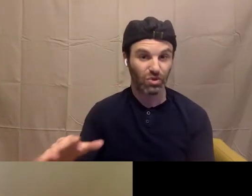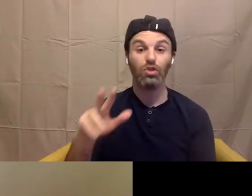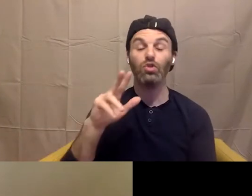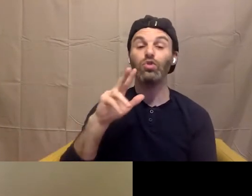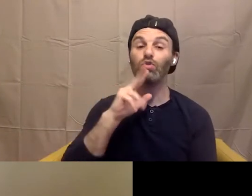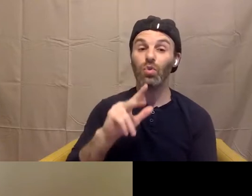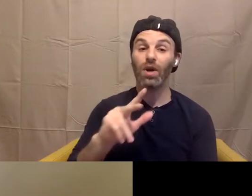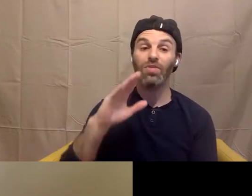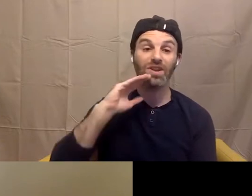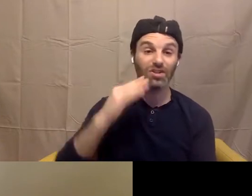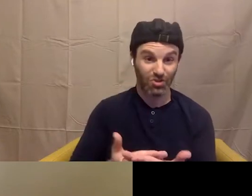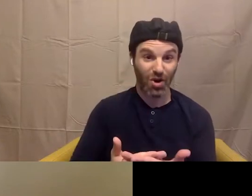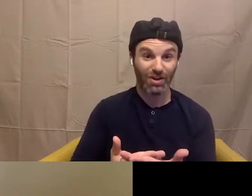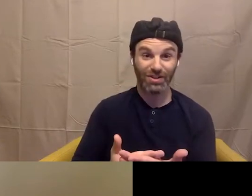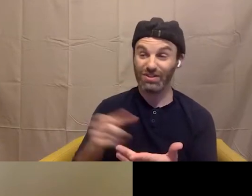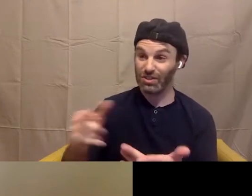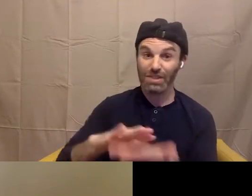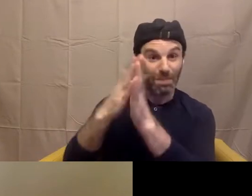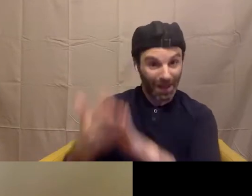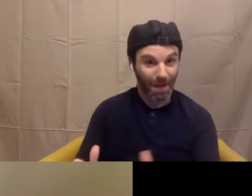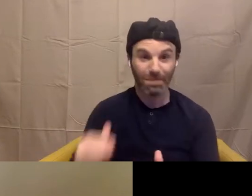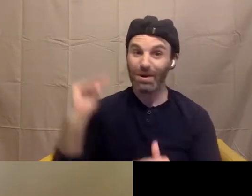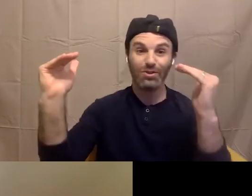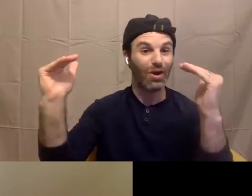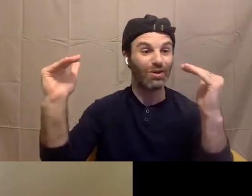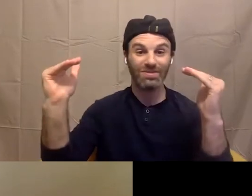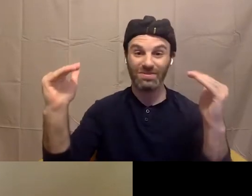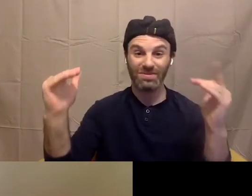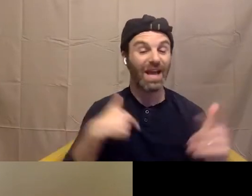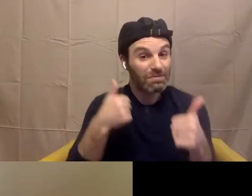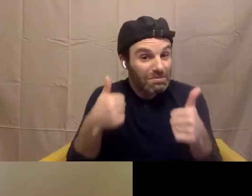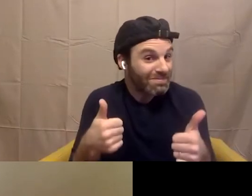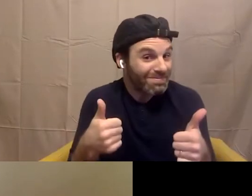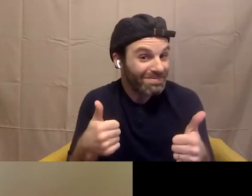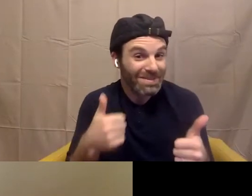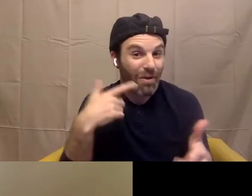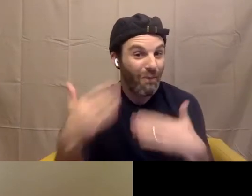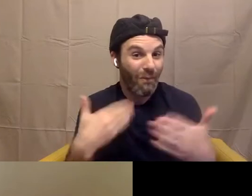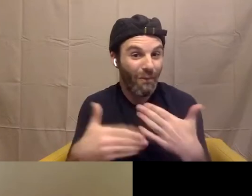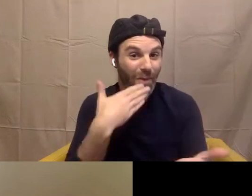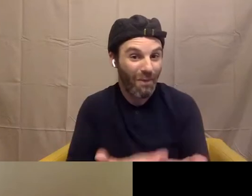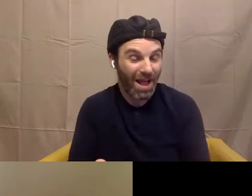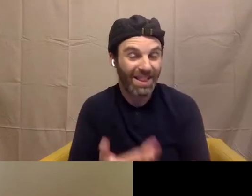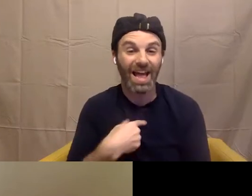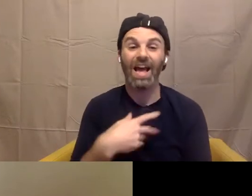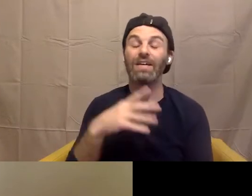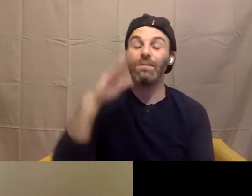human into an adulthood and it's gone really well. And I have a 12 year old son and